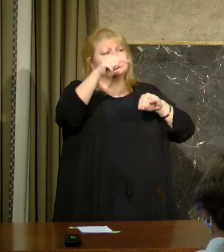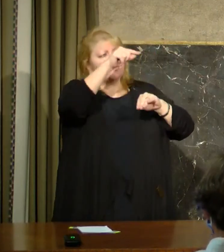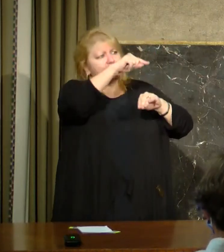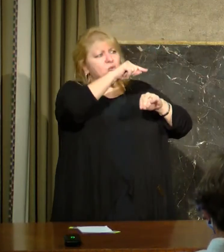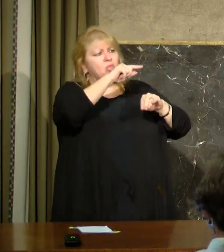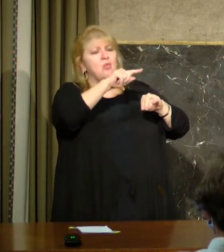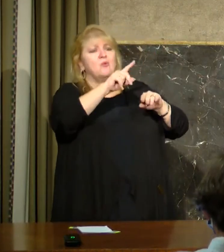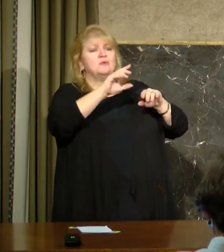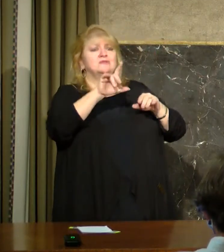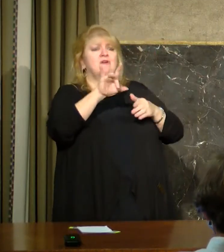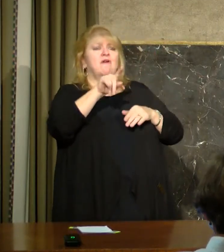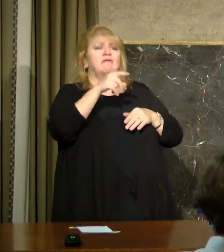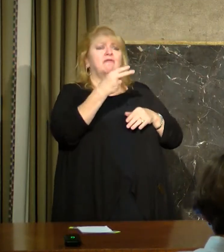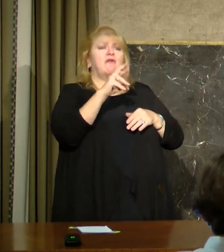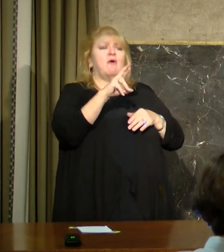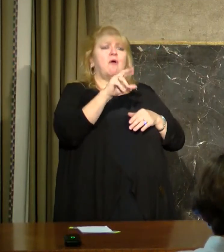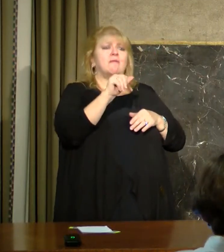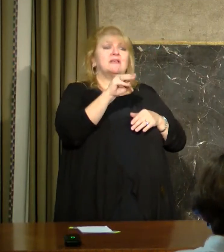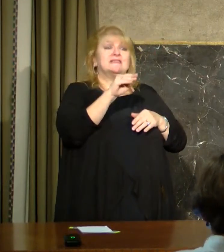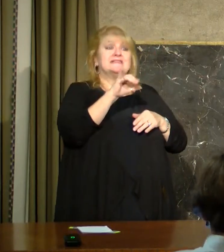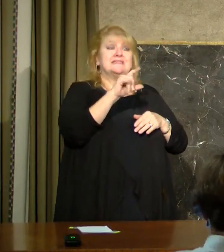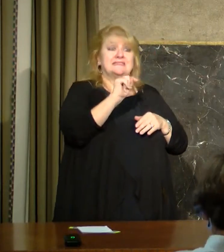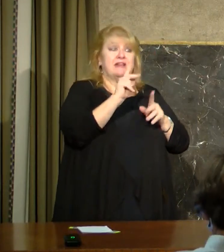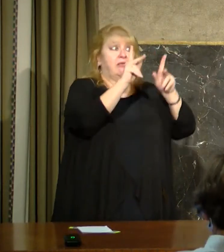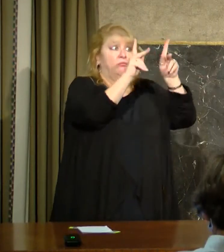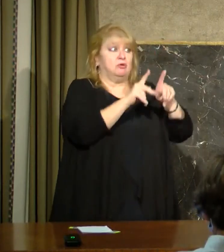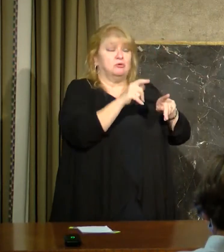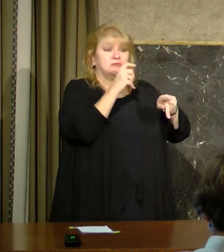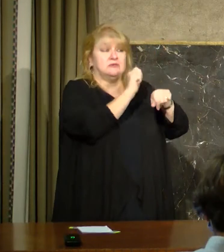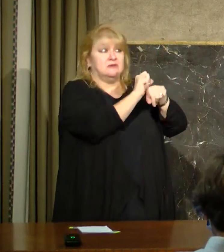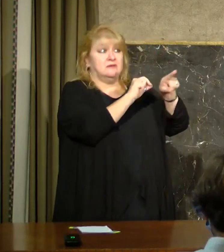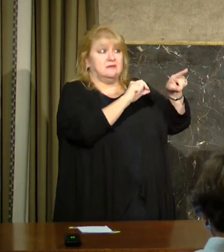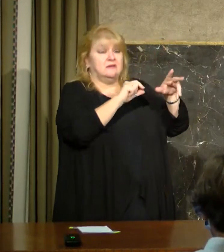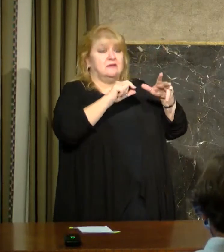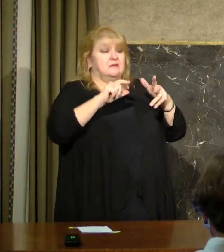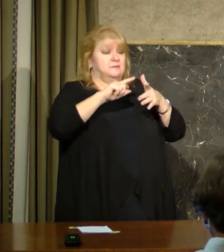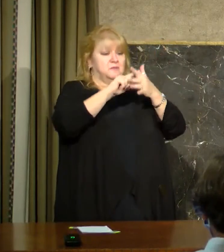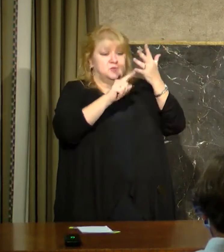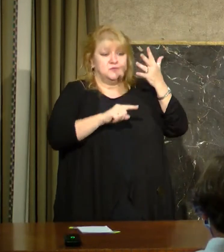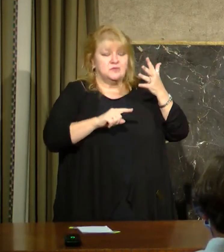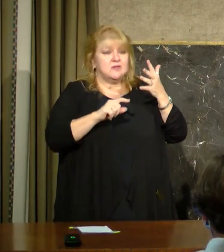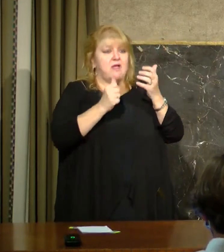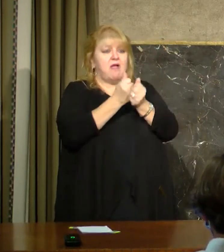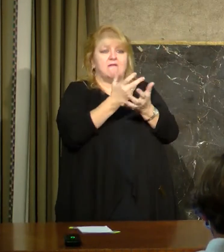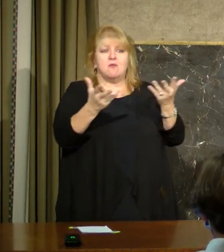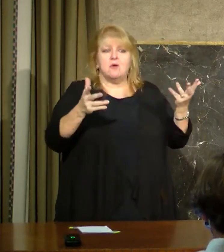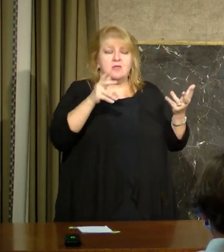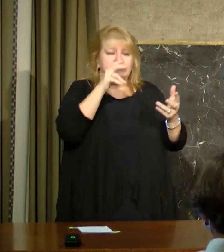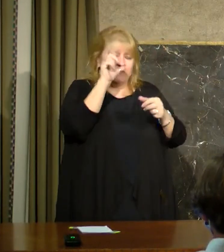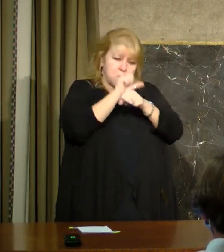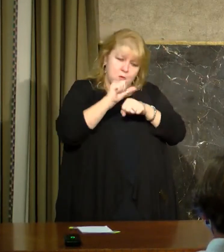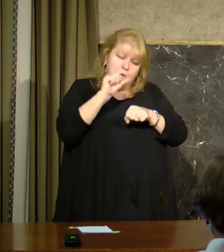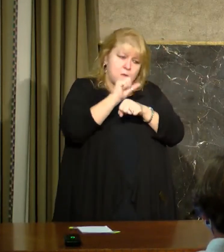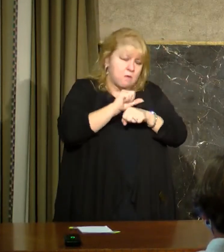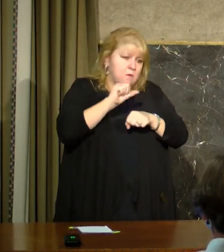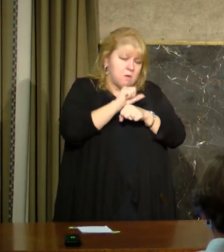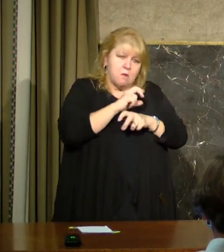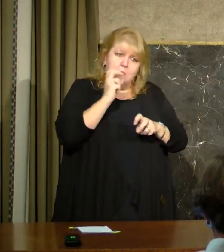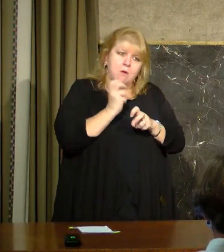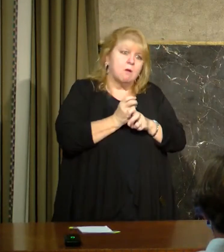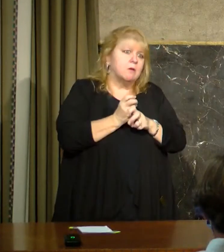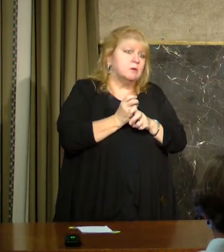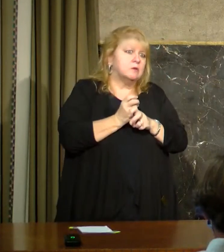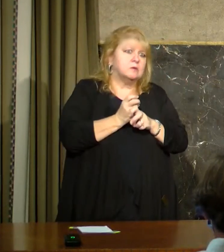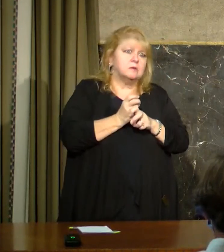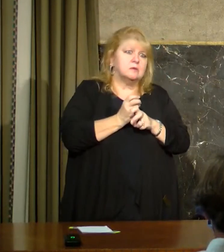who is working so hard and has been working for so long to deal with the pandemic and now to stand up a vaccination program. And